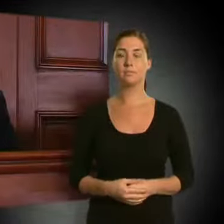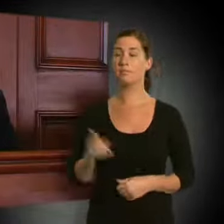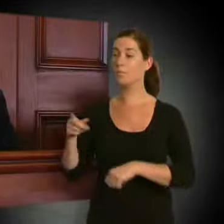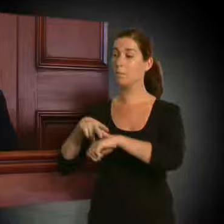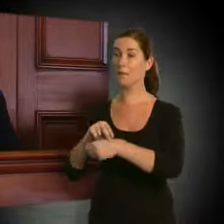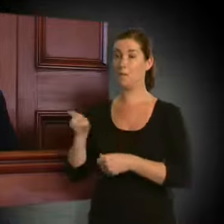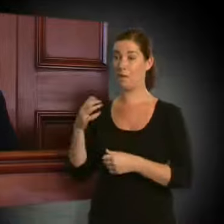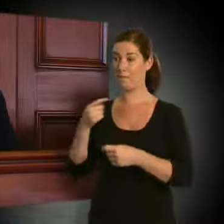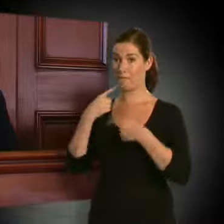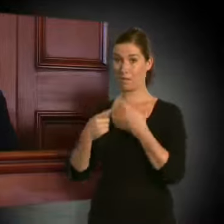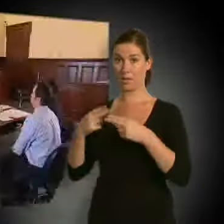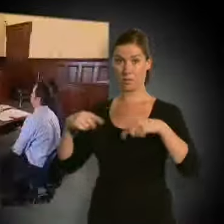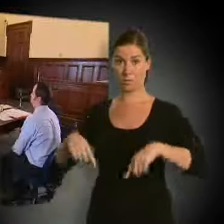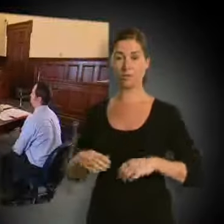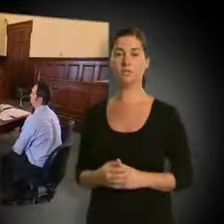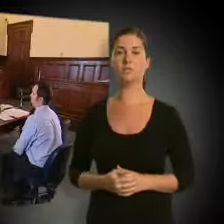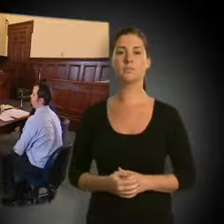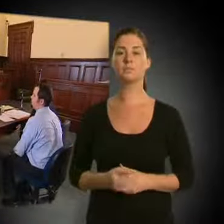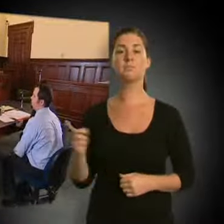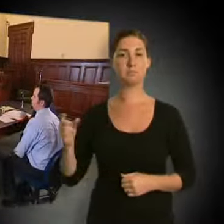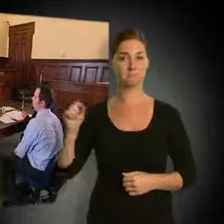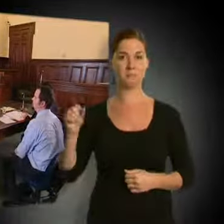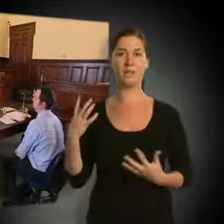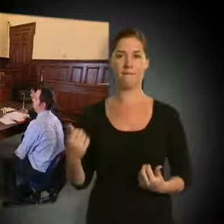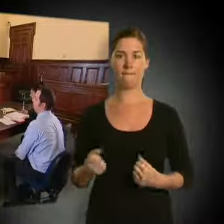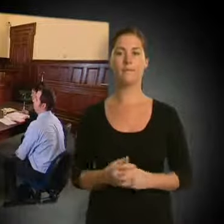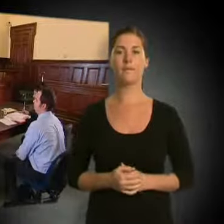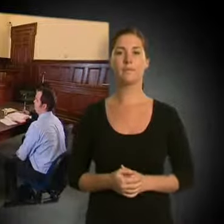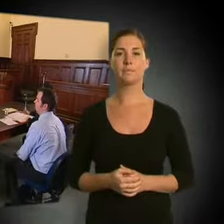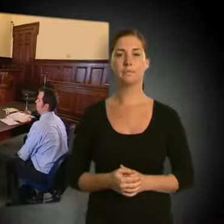Sergeant, do you have the facts in this matter? Yes, I do, Your Honour.